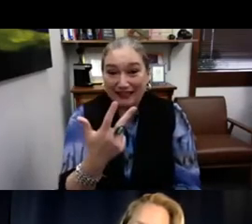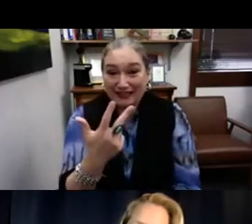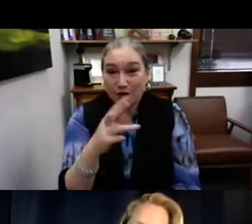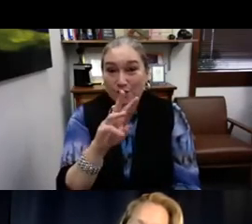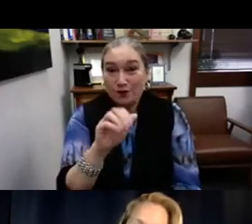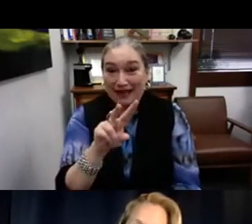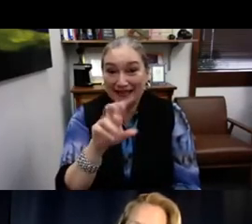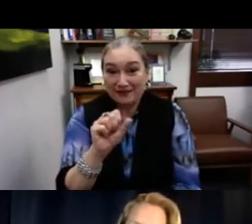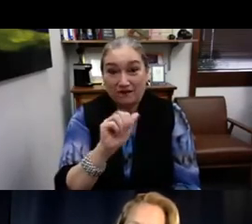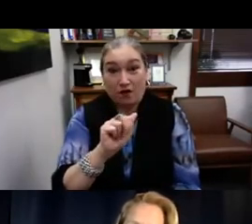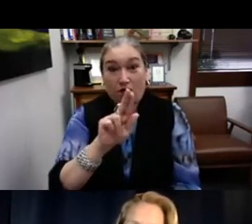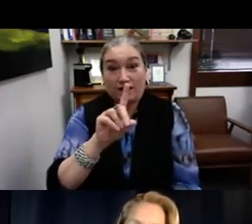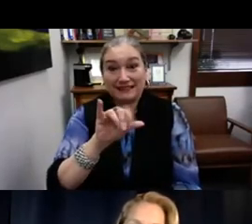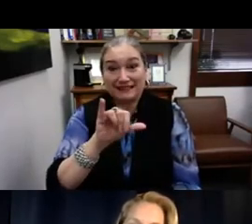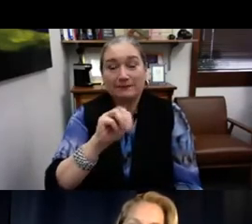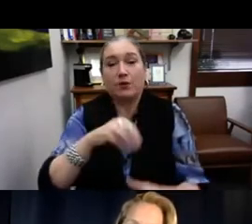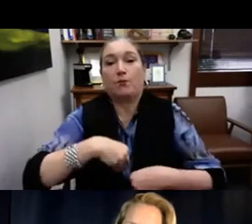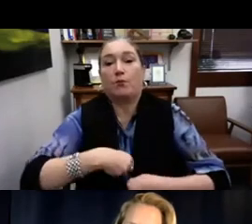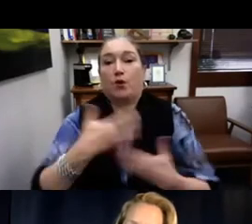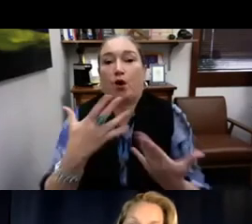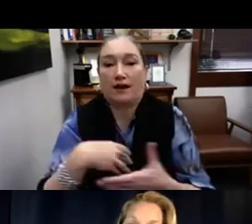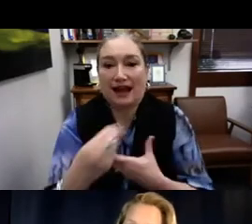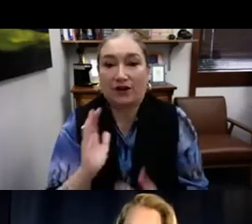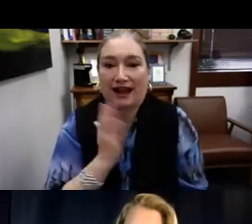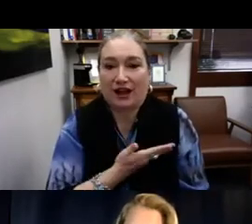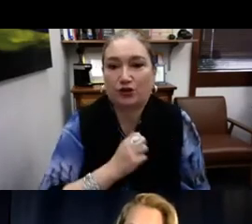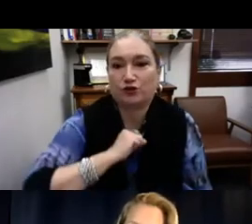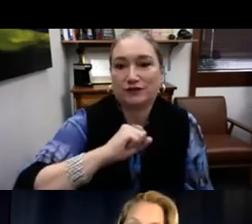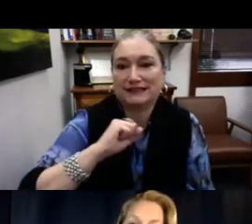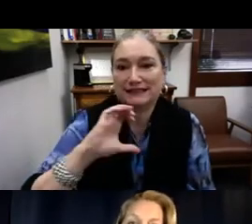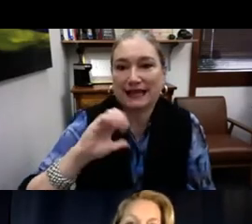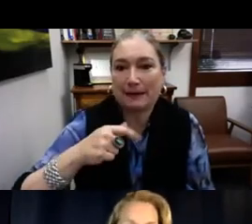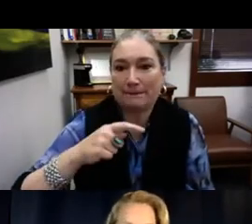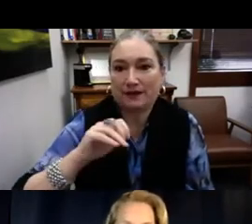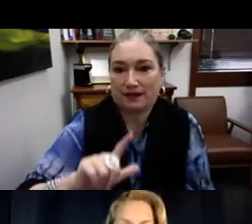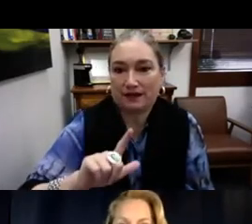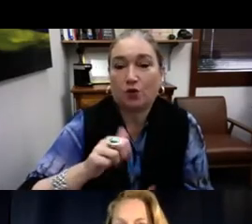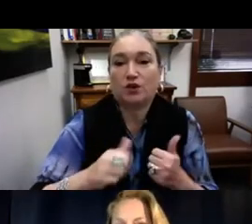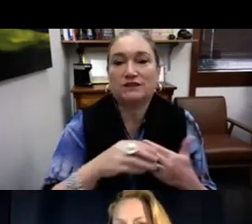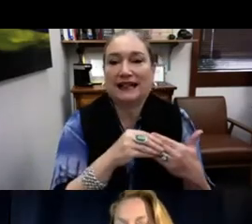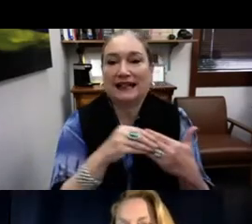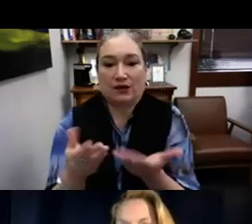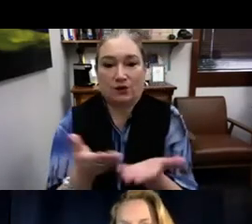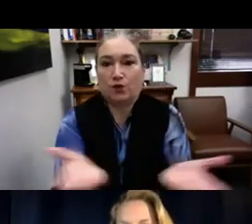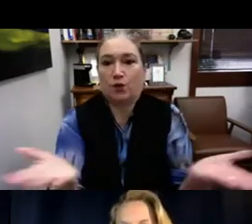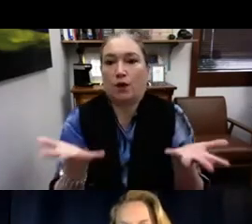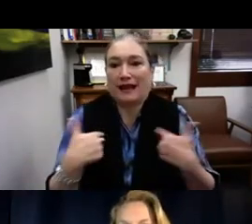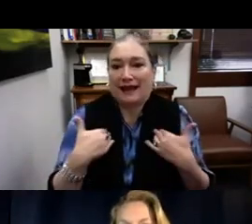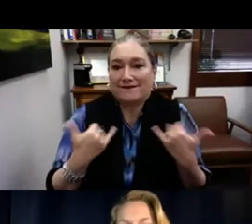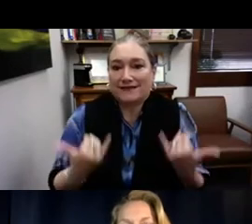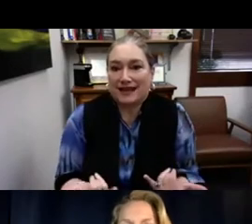So if you can see within these three waves of autism brought out our resistance capital,